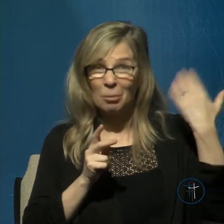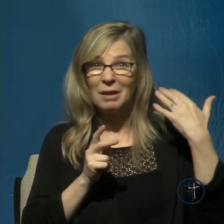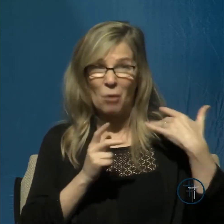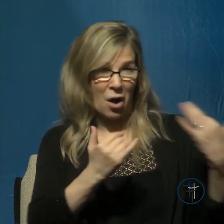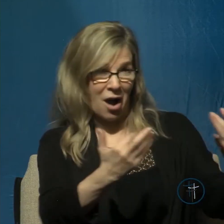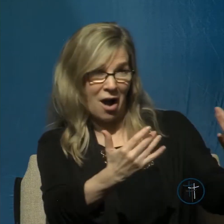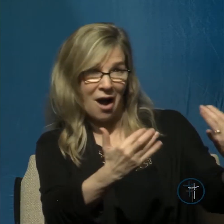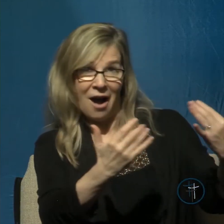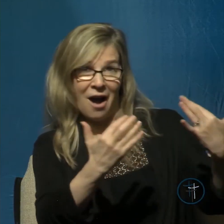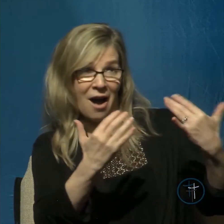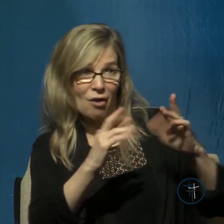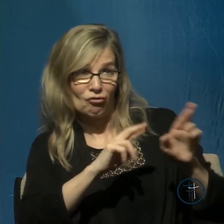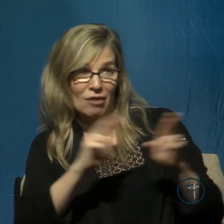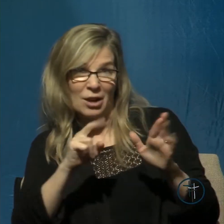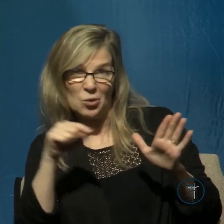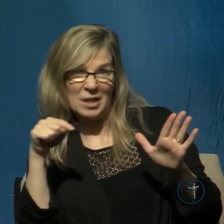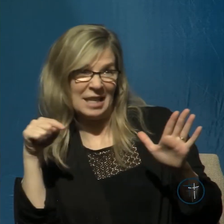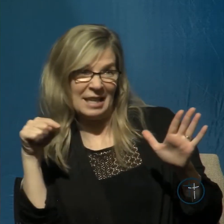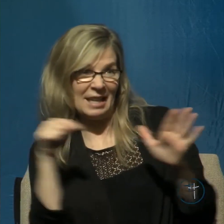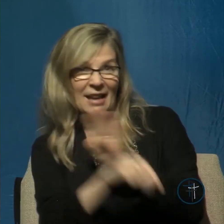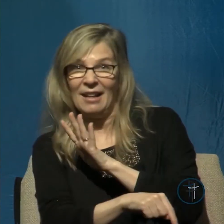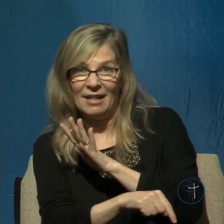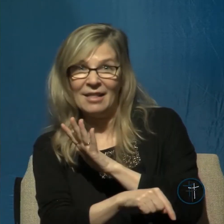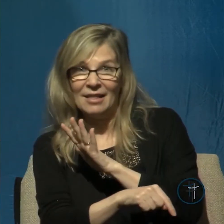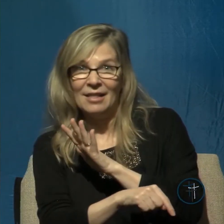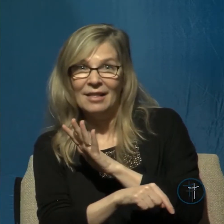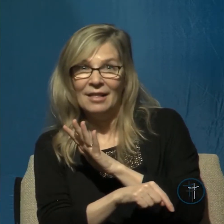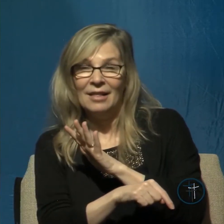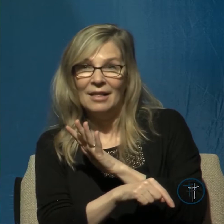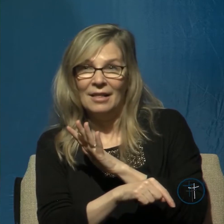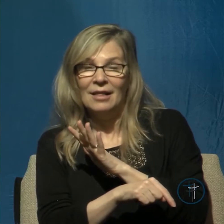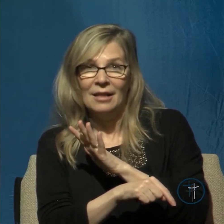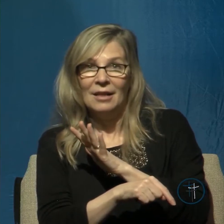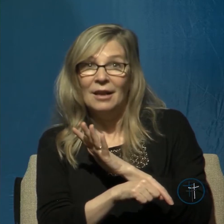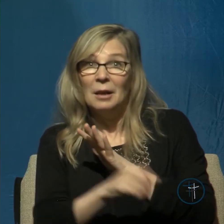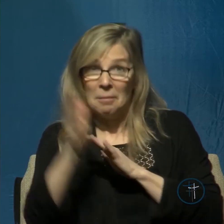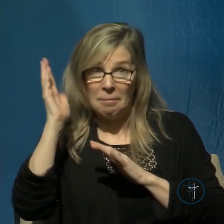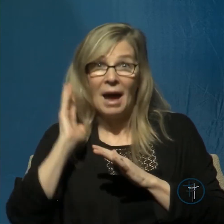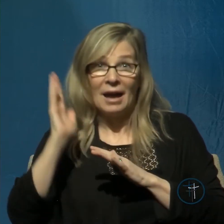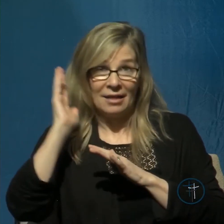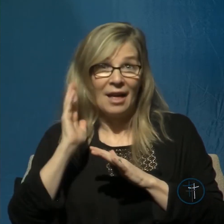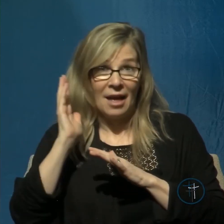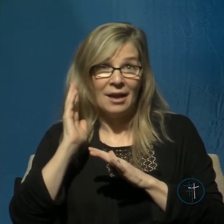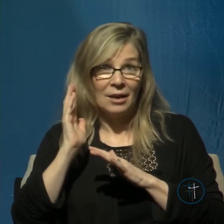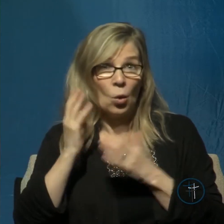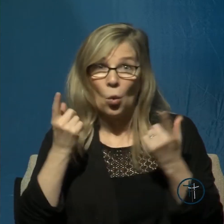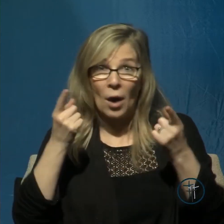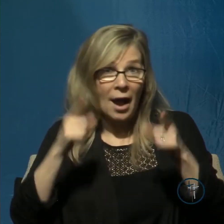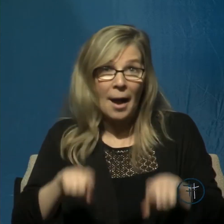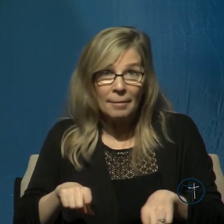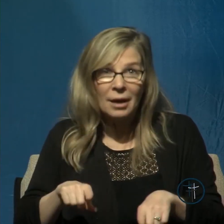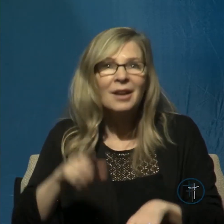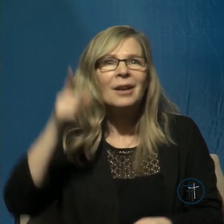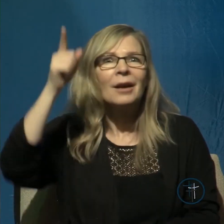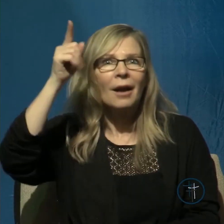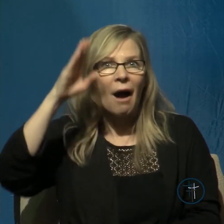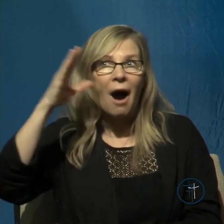meaning they they came upon him to try to kill him he's telling us in the past God then intervened God protected him